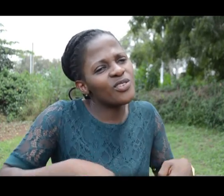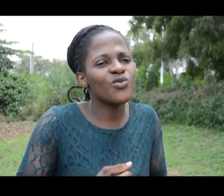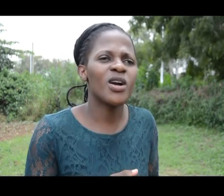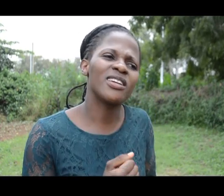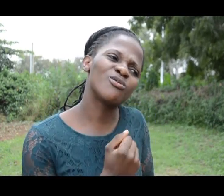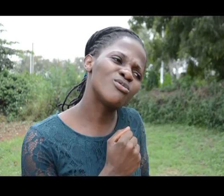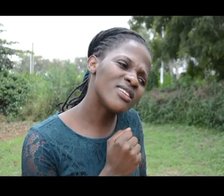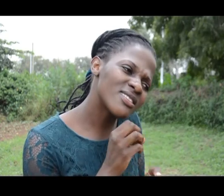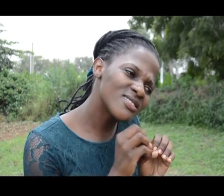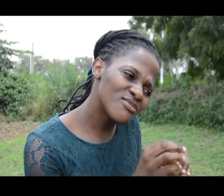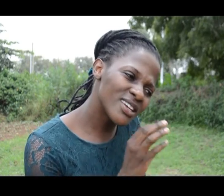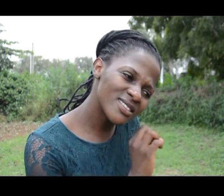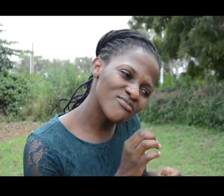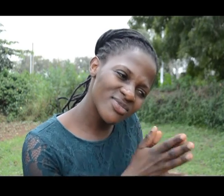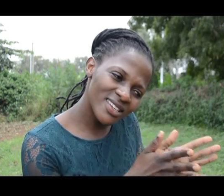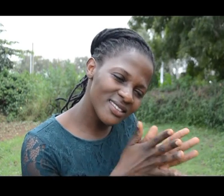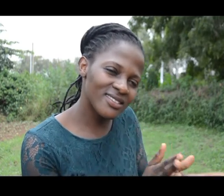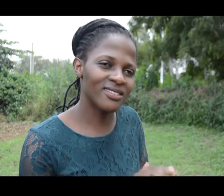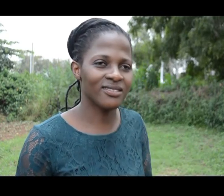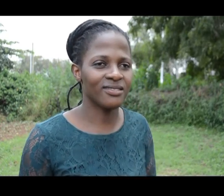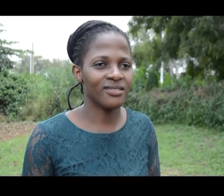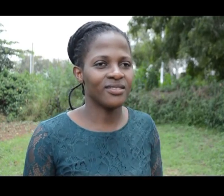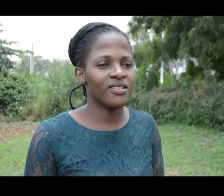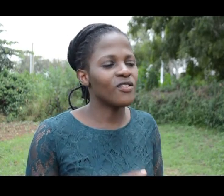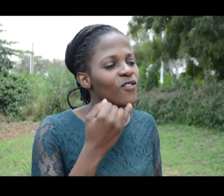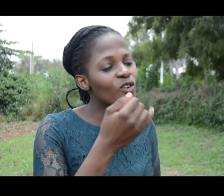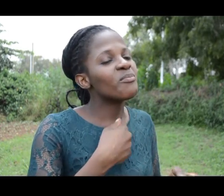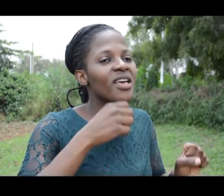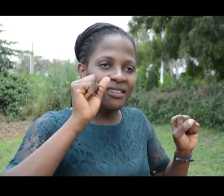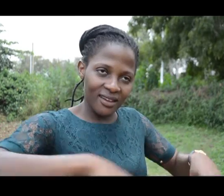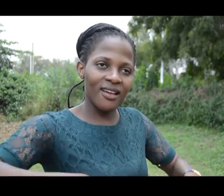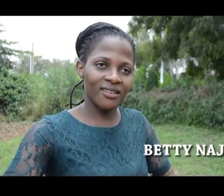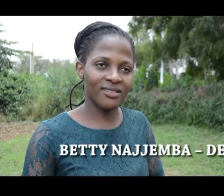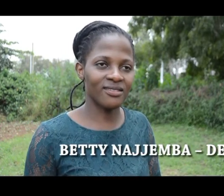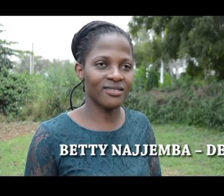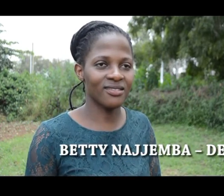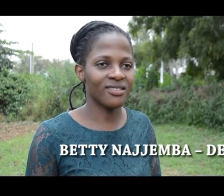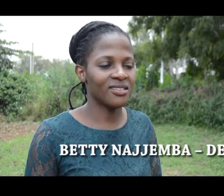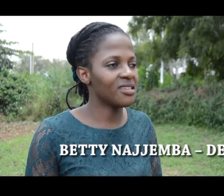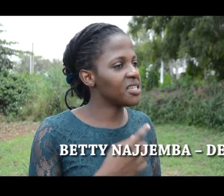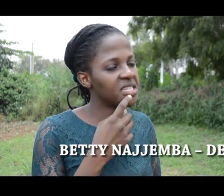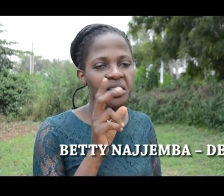me. So I tried to explain to them, but they told me when we can try.